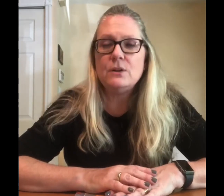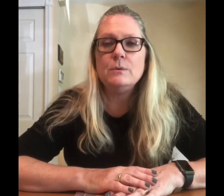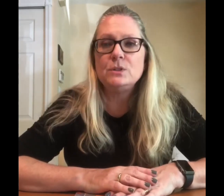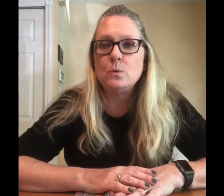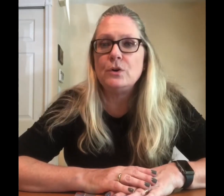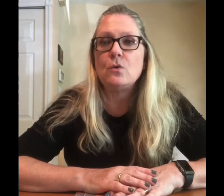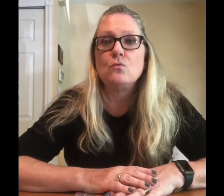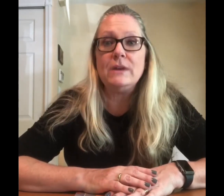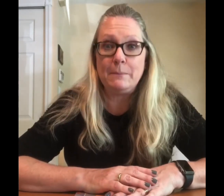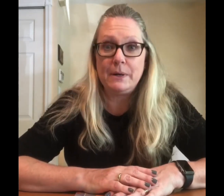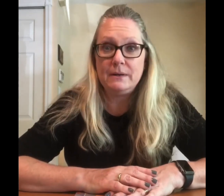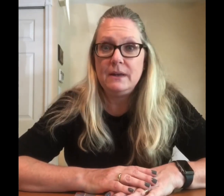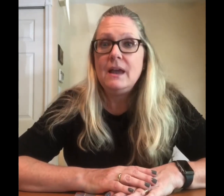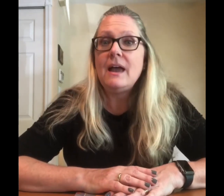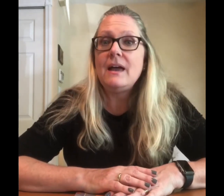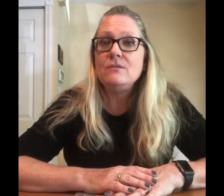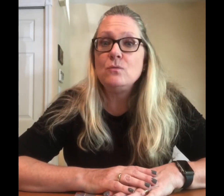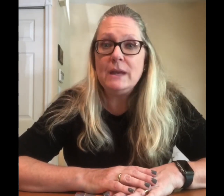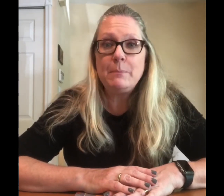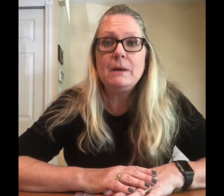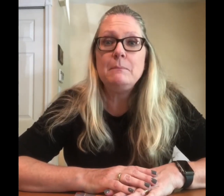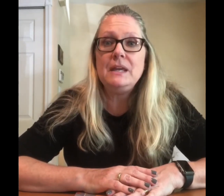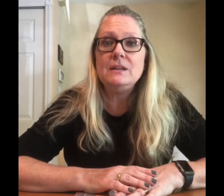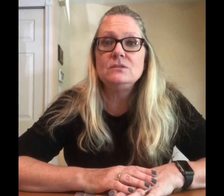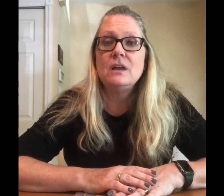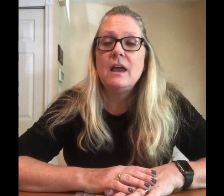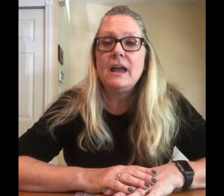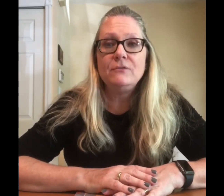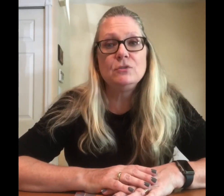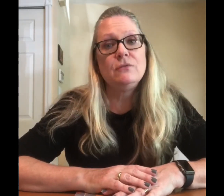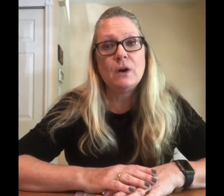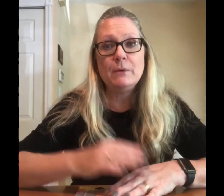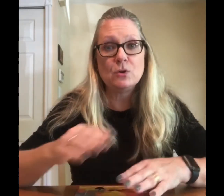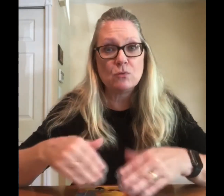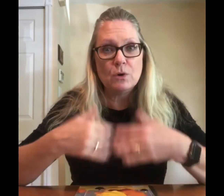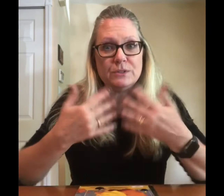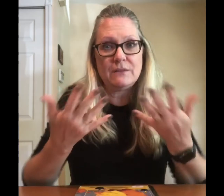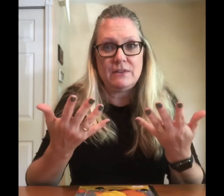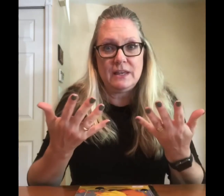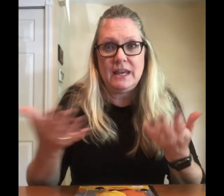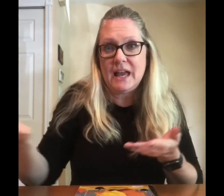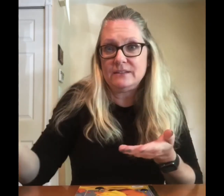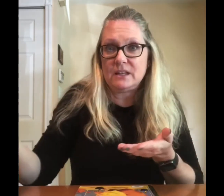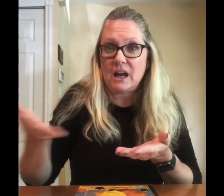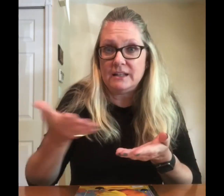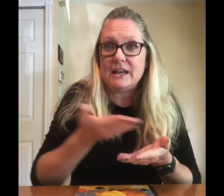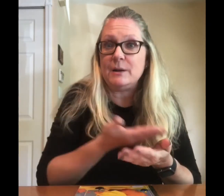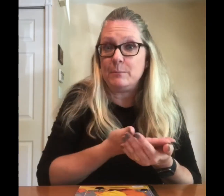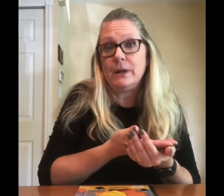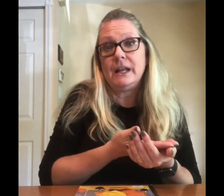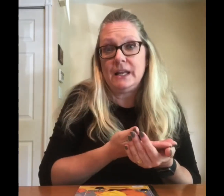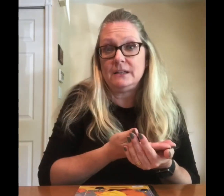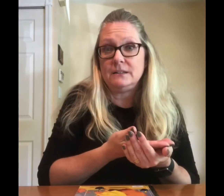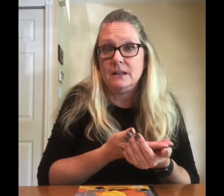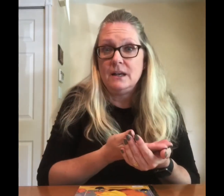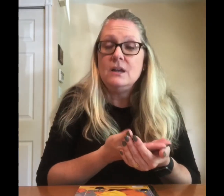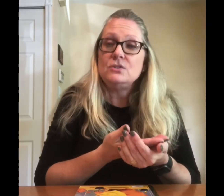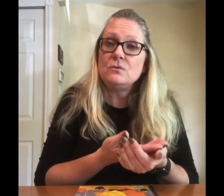is the word reap. And reap means after a farmer grows everything he has to cut it down and bring it in. So the